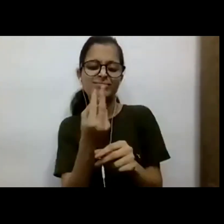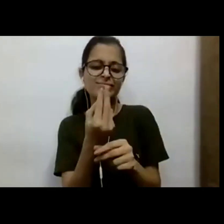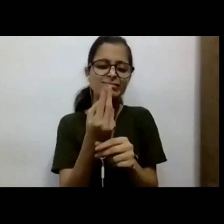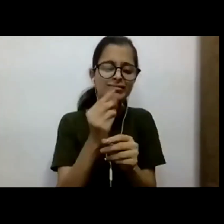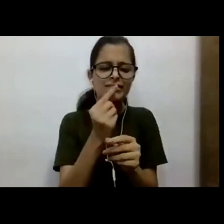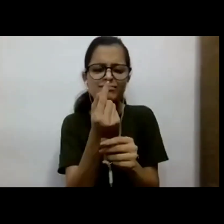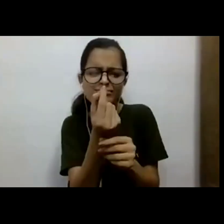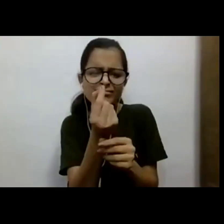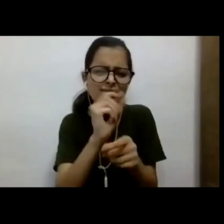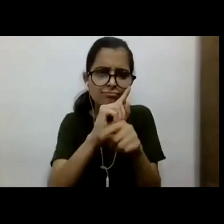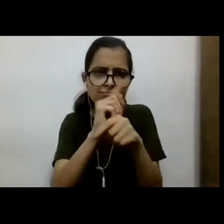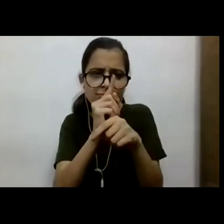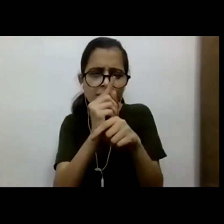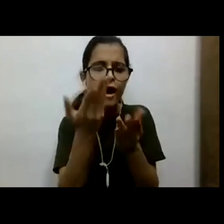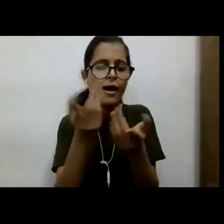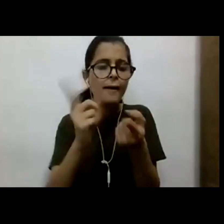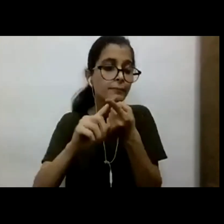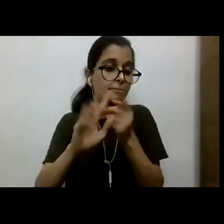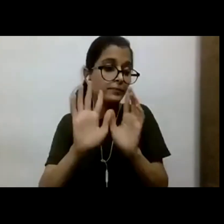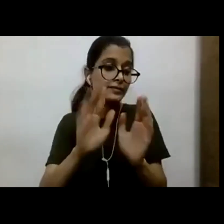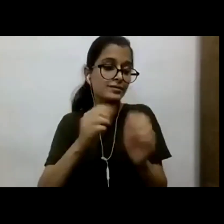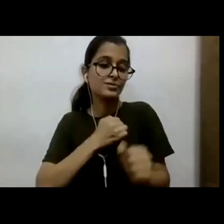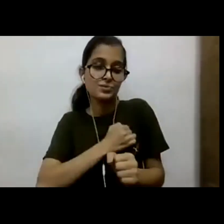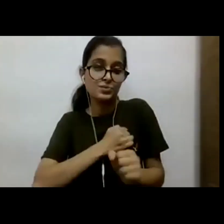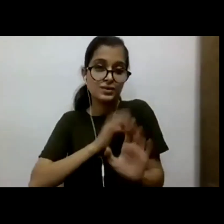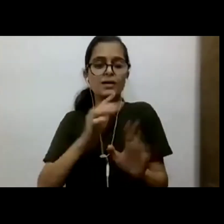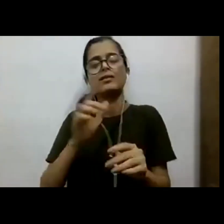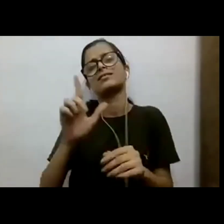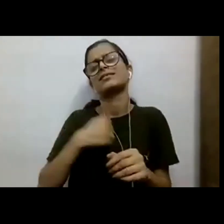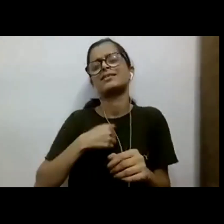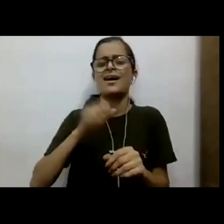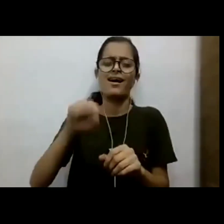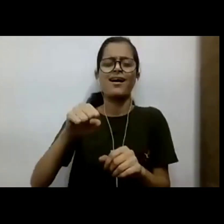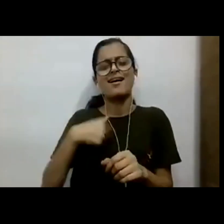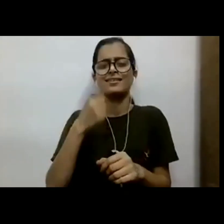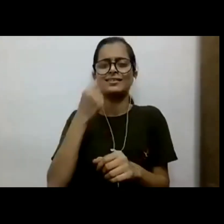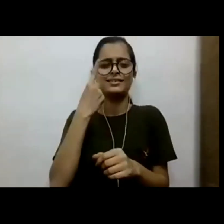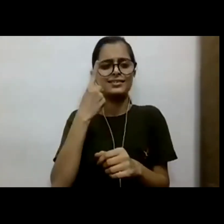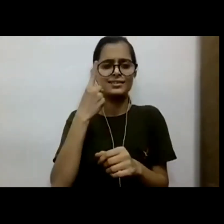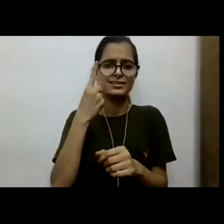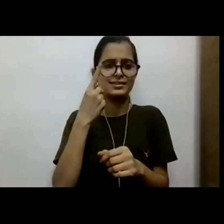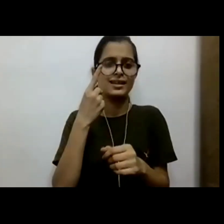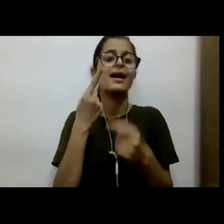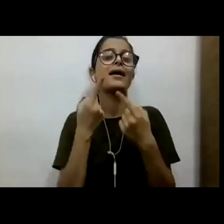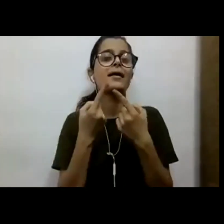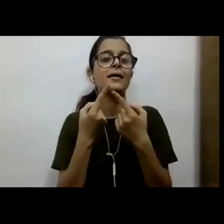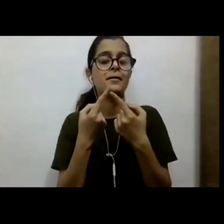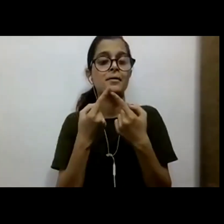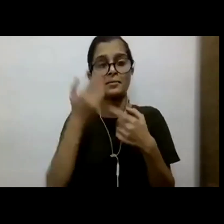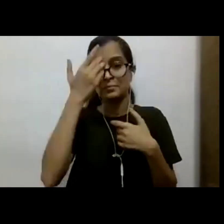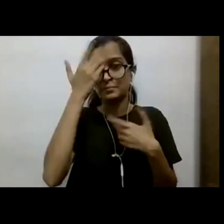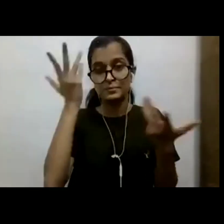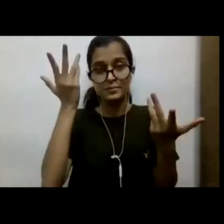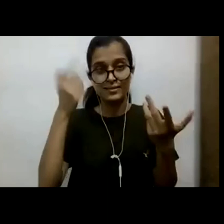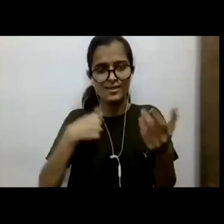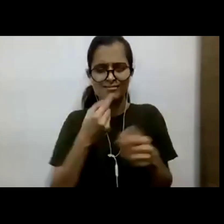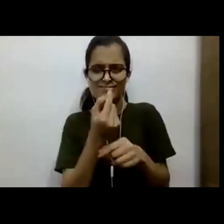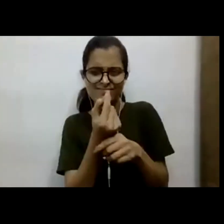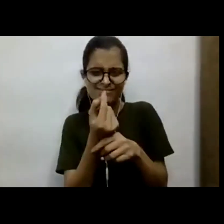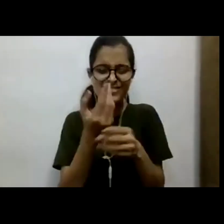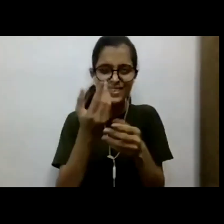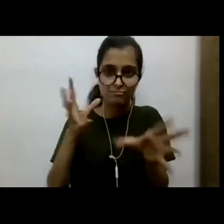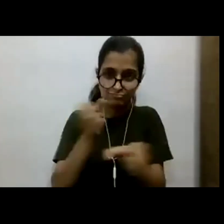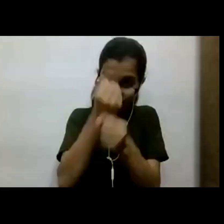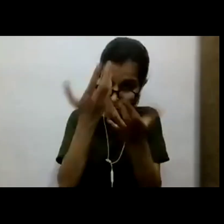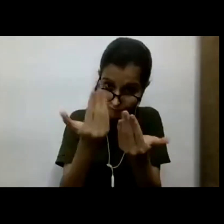sorry. Yeah, no, I understand the time branch, but I just, I don't know what I can conclude in seconds. But